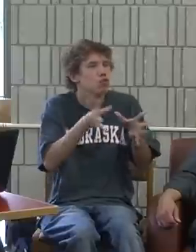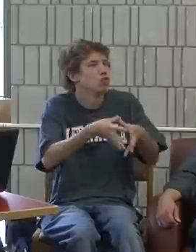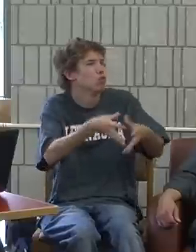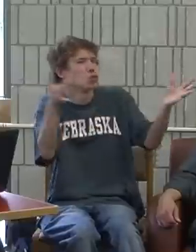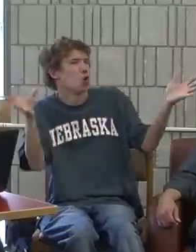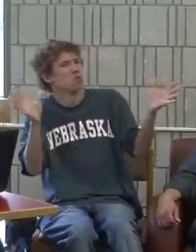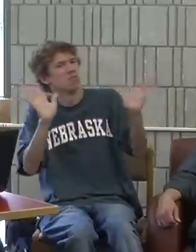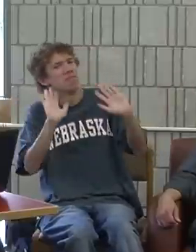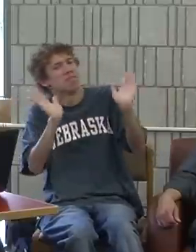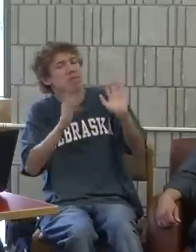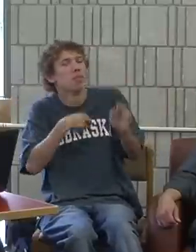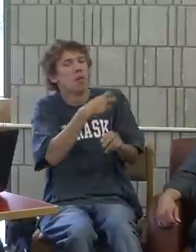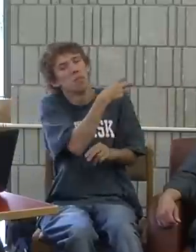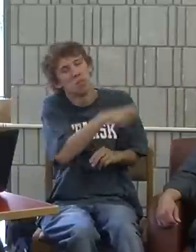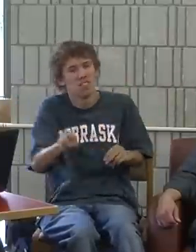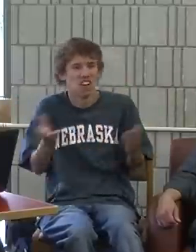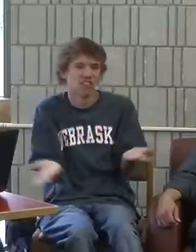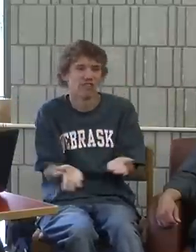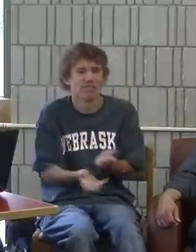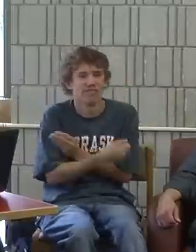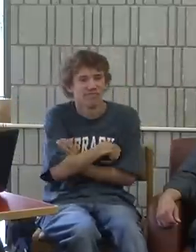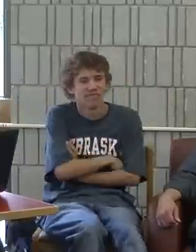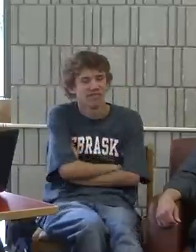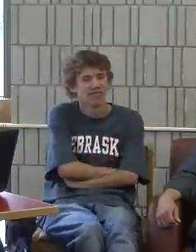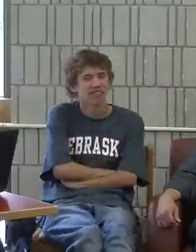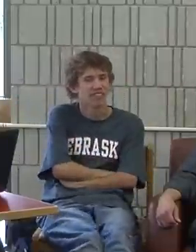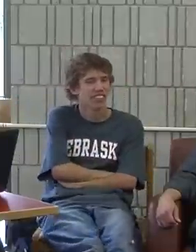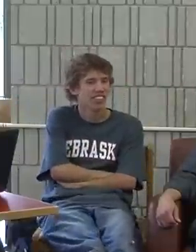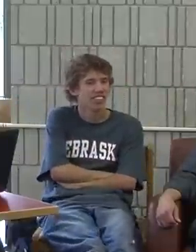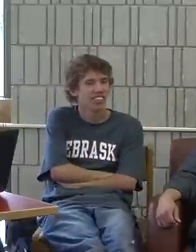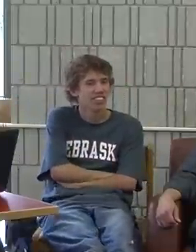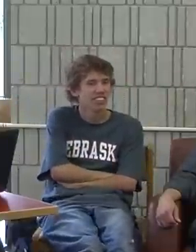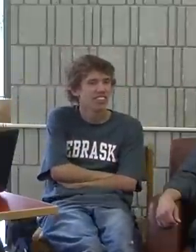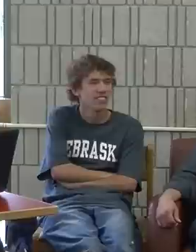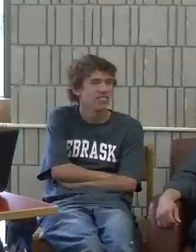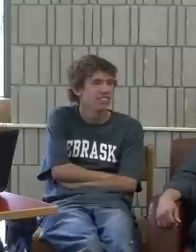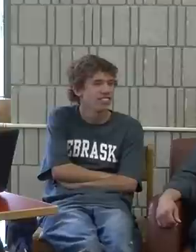semester, I felt like it was too much and I transferred back home and I attended here.